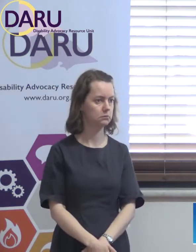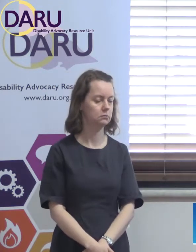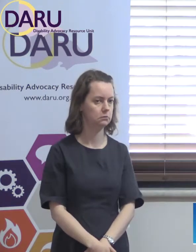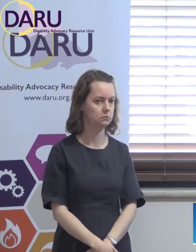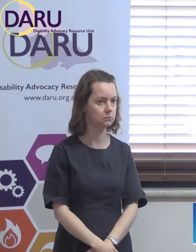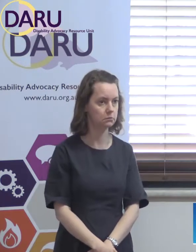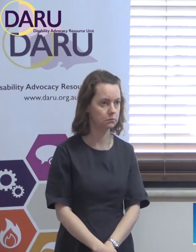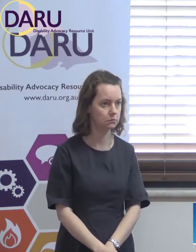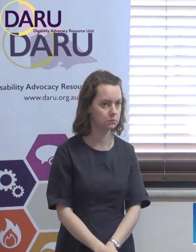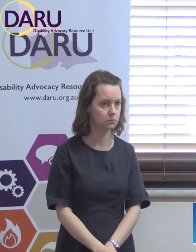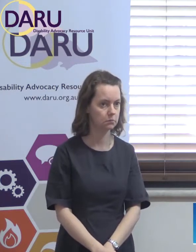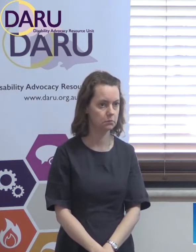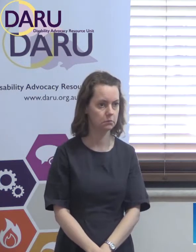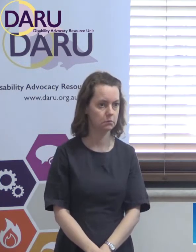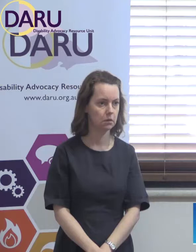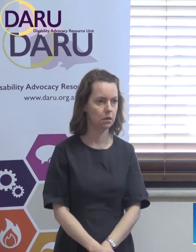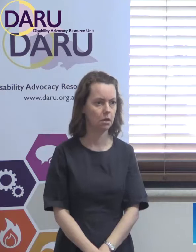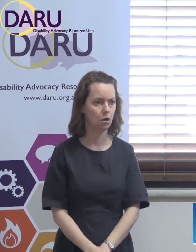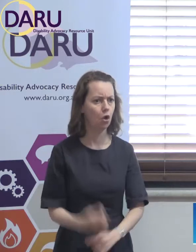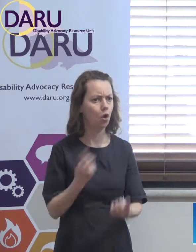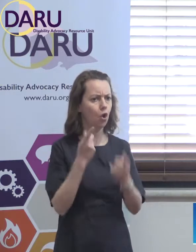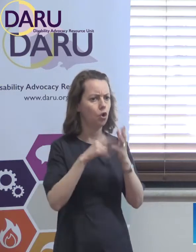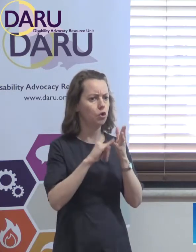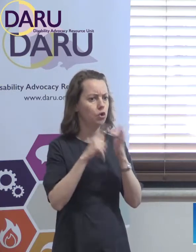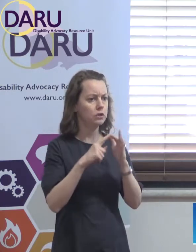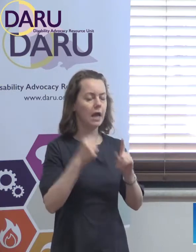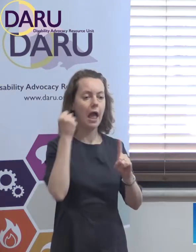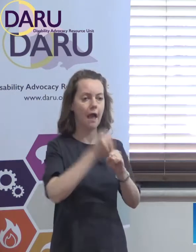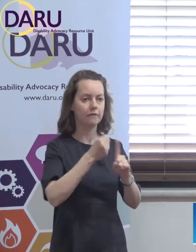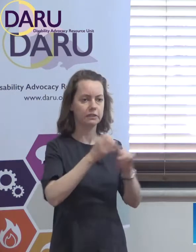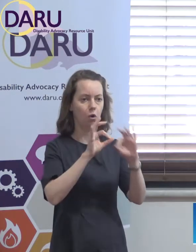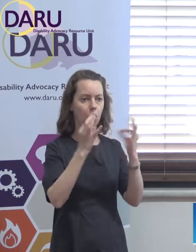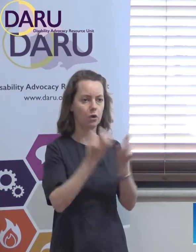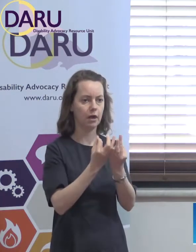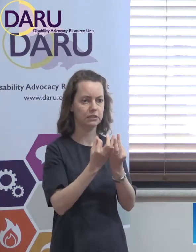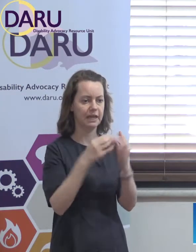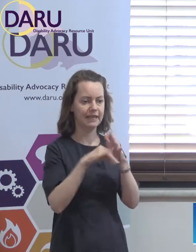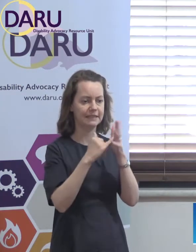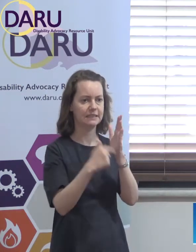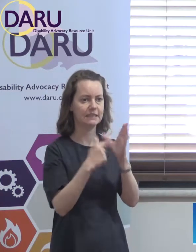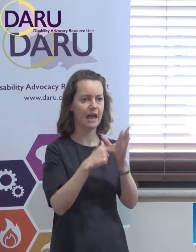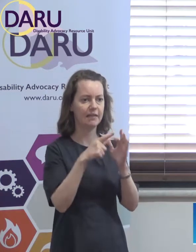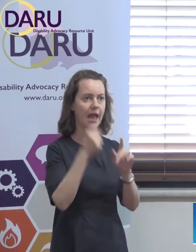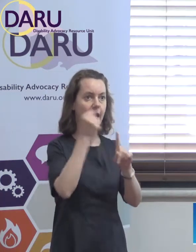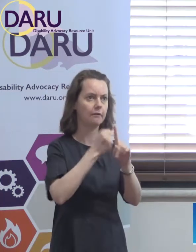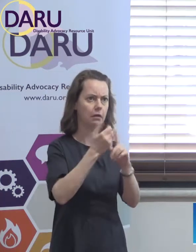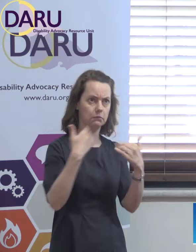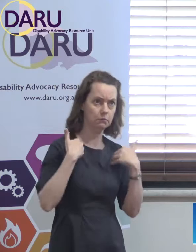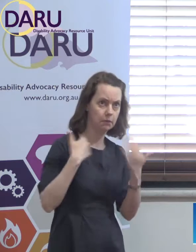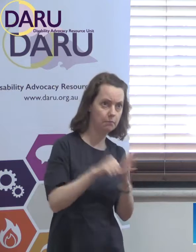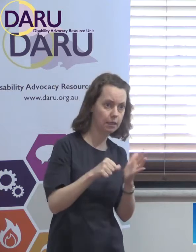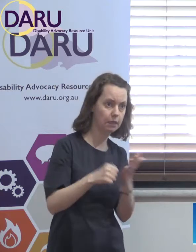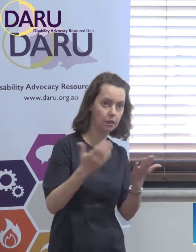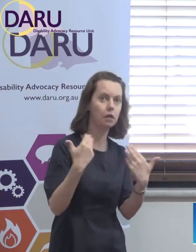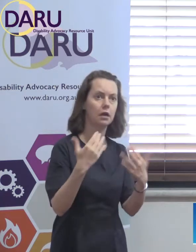But it is already being used by the state, by the advocacy organisations in the states that are campaigning about their advocacy funding.